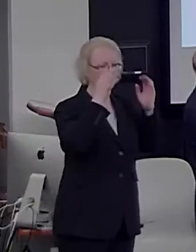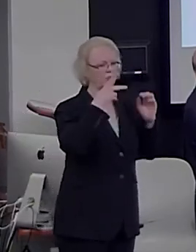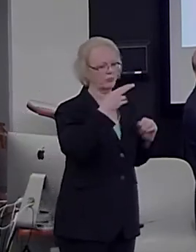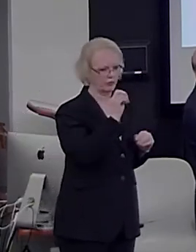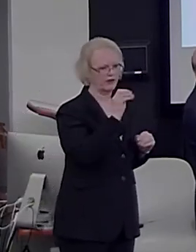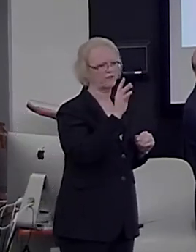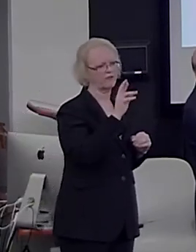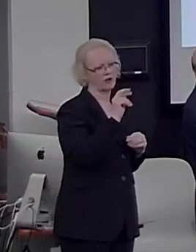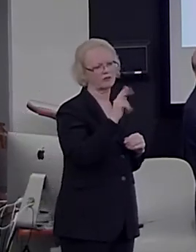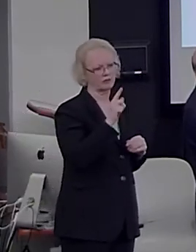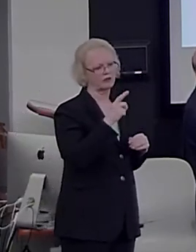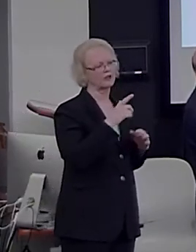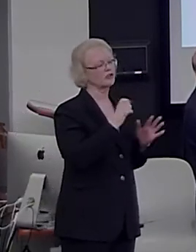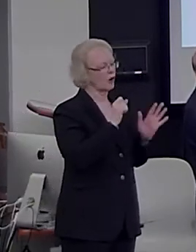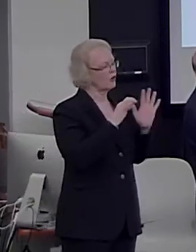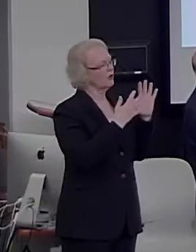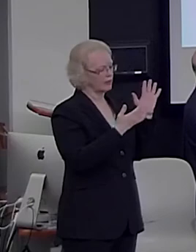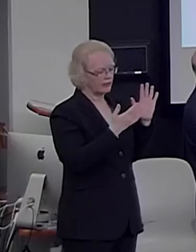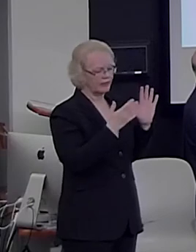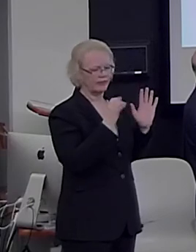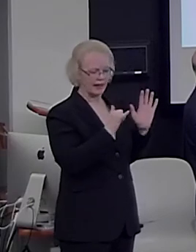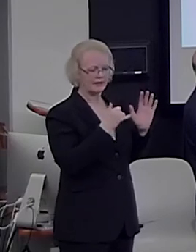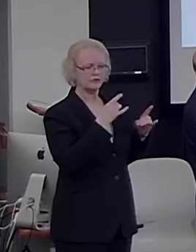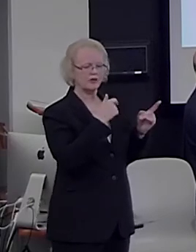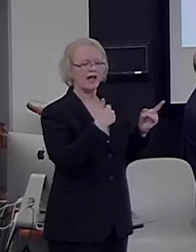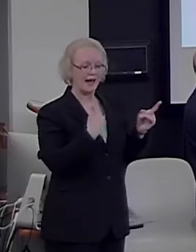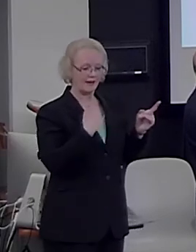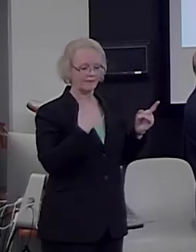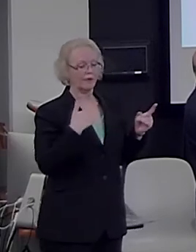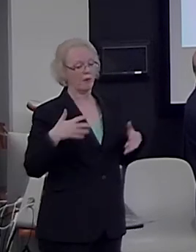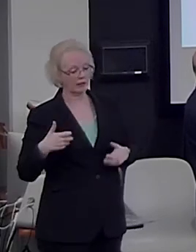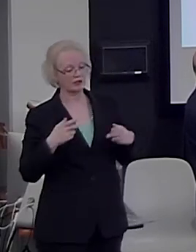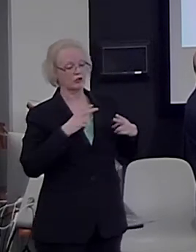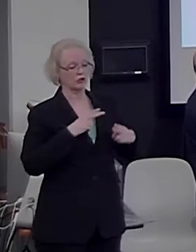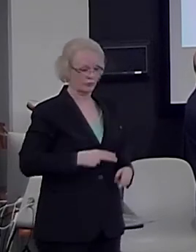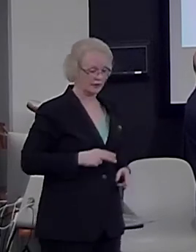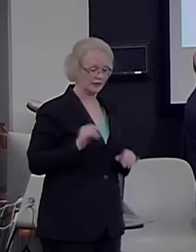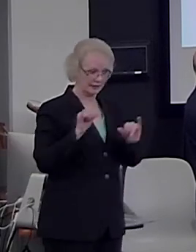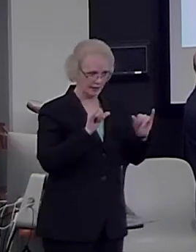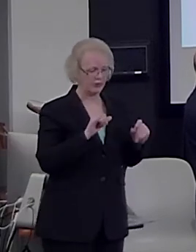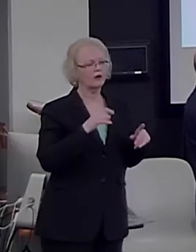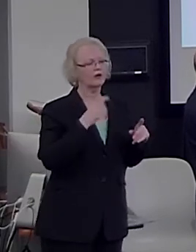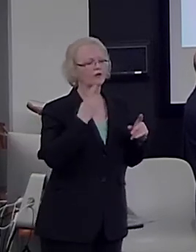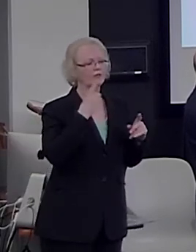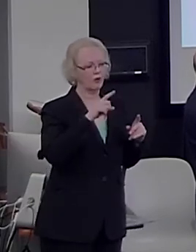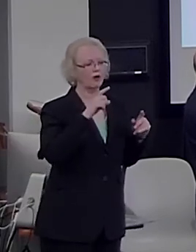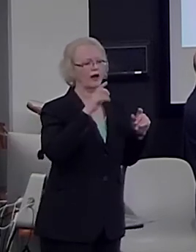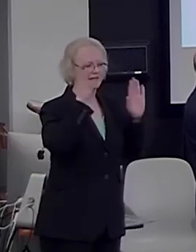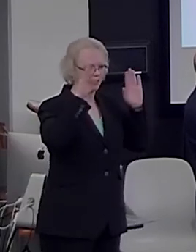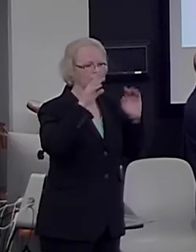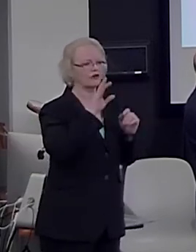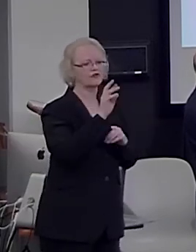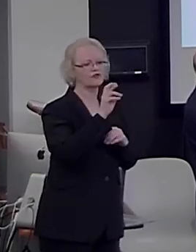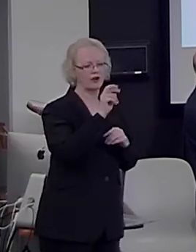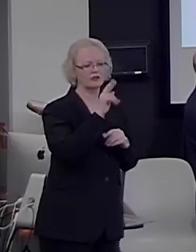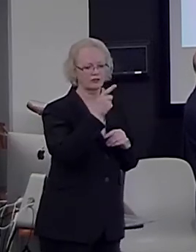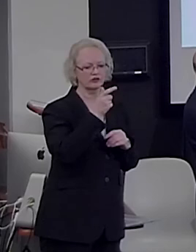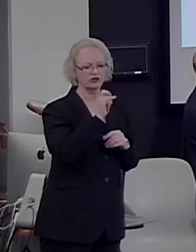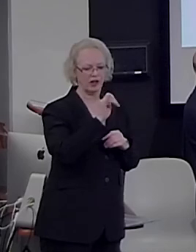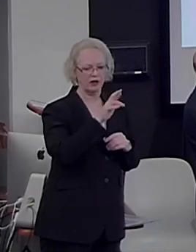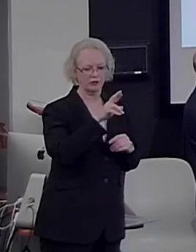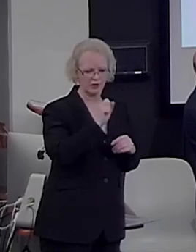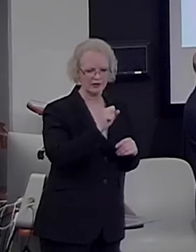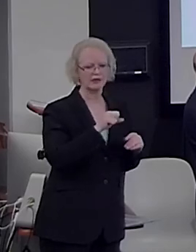humans have the same pattern of activity for number and for sequence change. This is in the area frontal gyrus here. They do. They have a significant